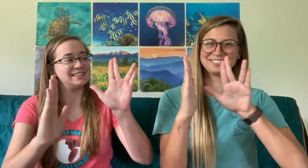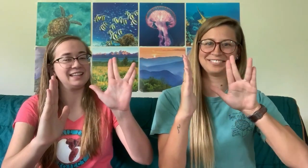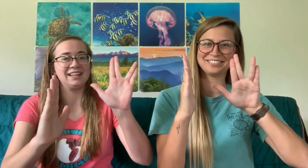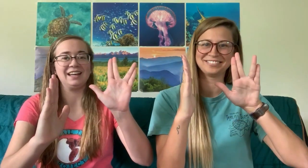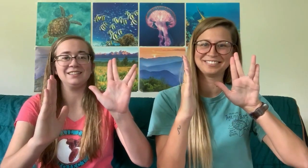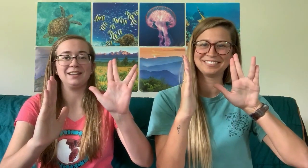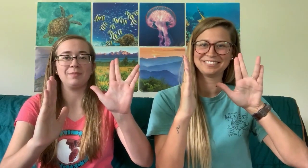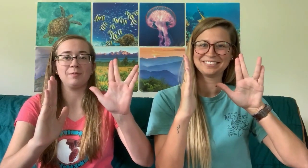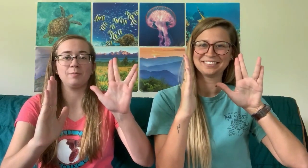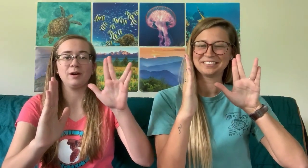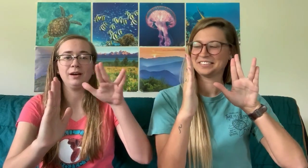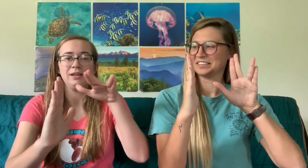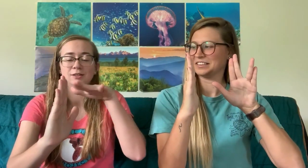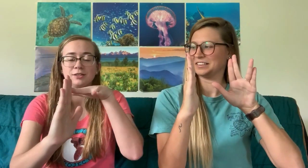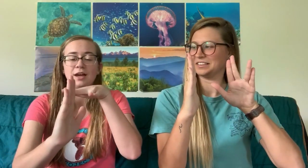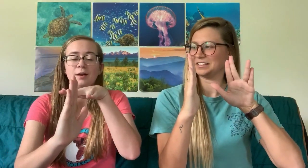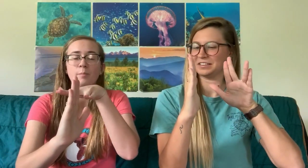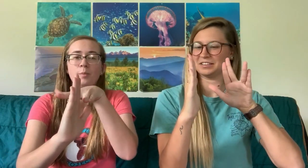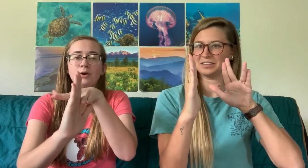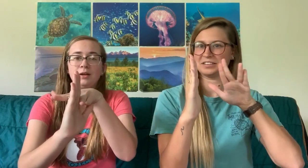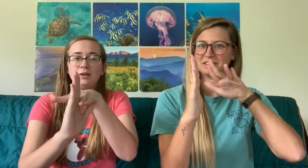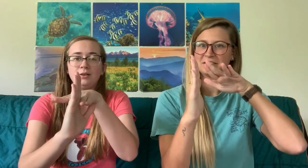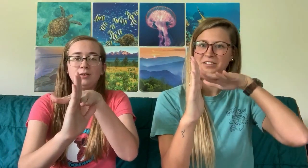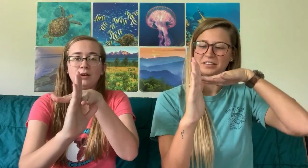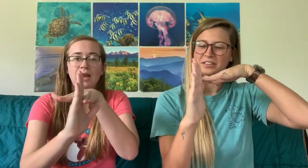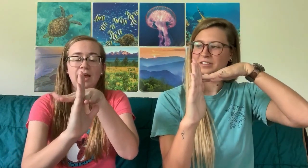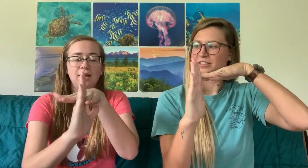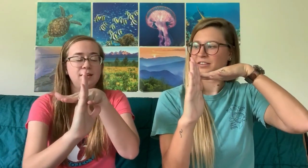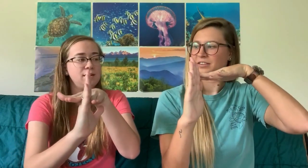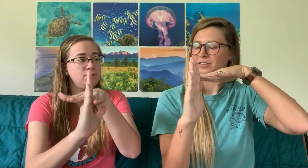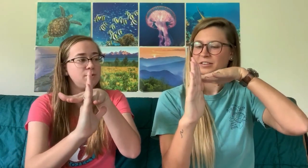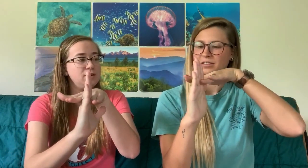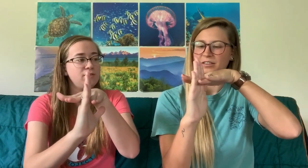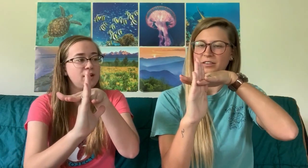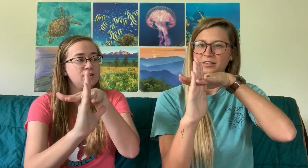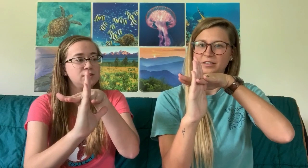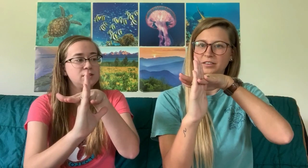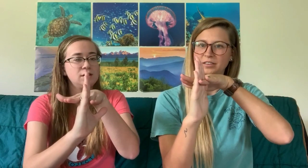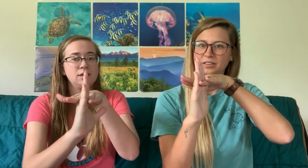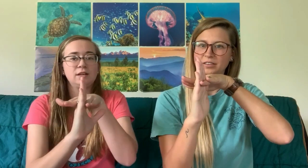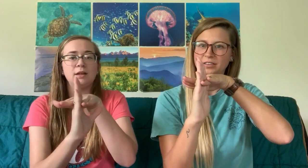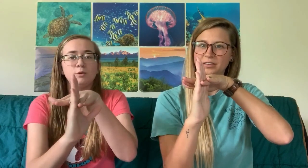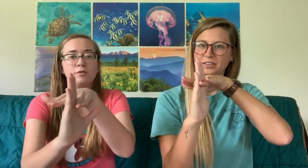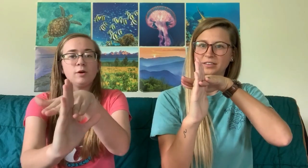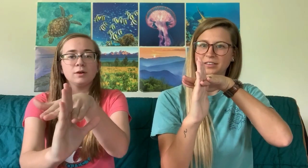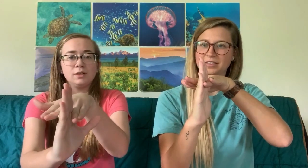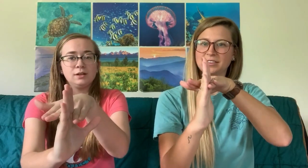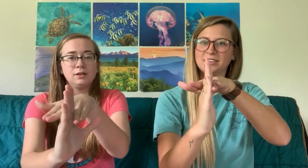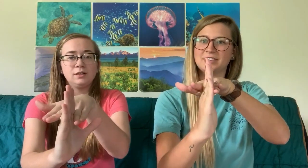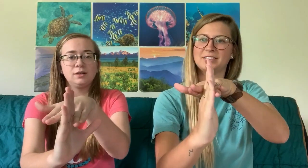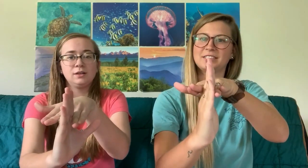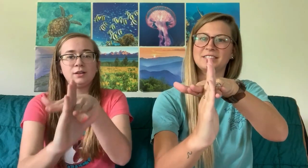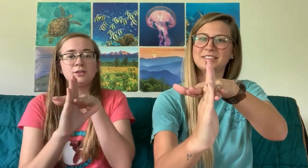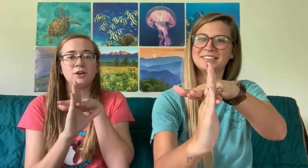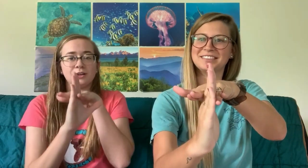And you keep that one apart and you just kind of put your hand in between your fingers and move it forward. Shark.